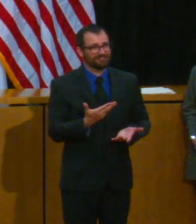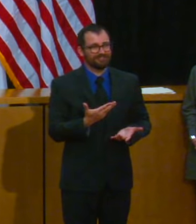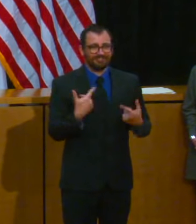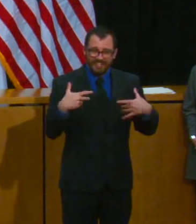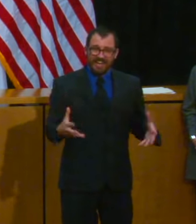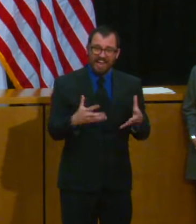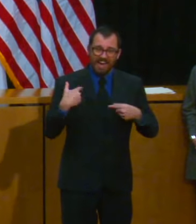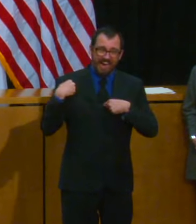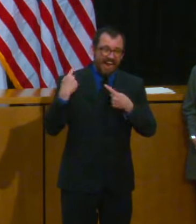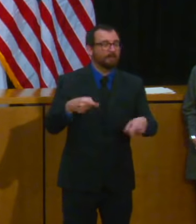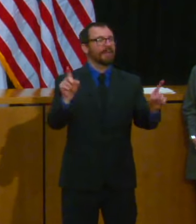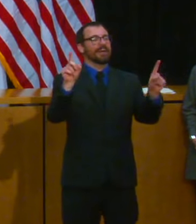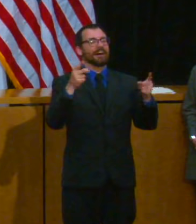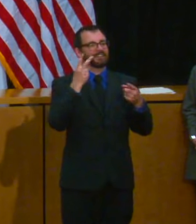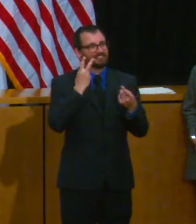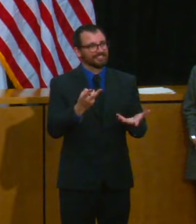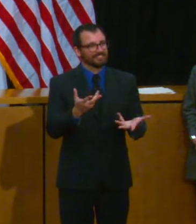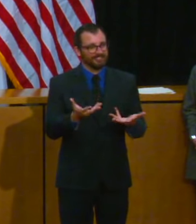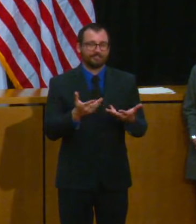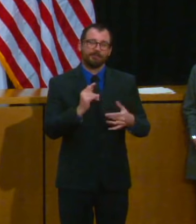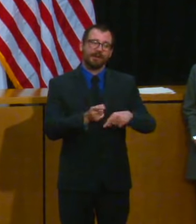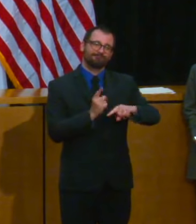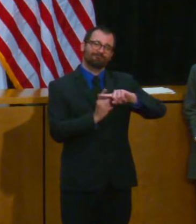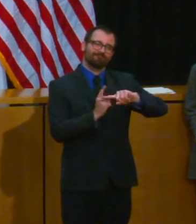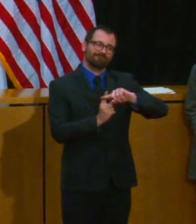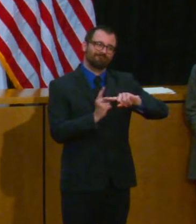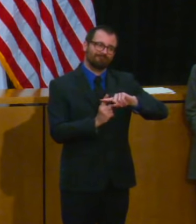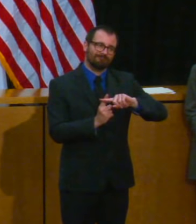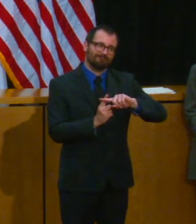is there anything you're suggesting on Netflix governor